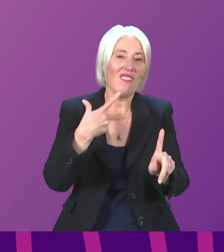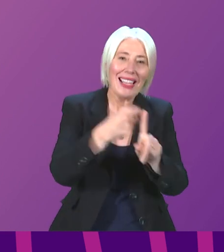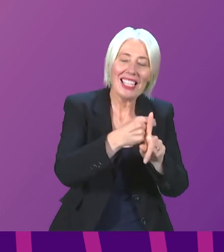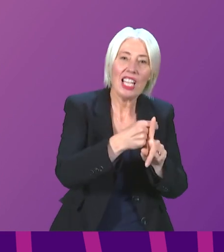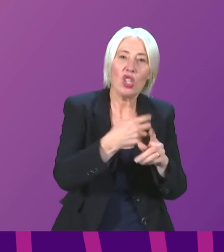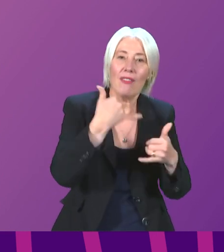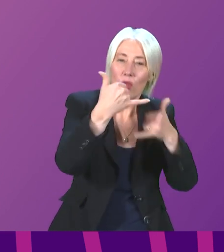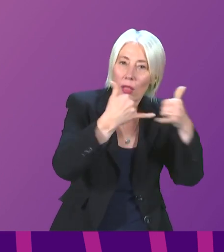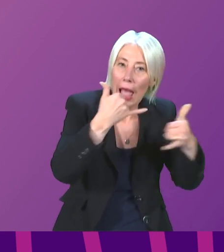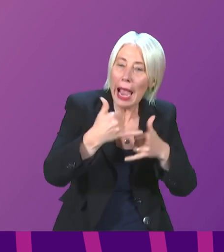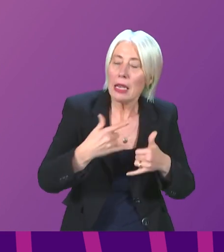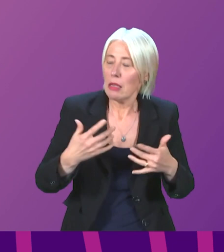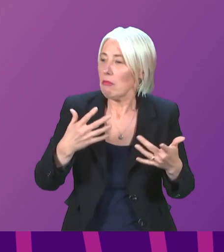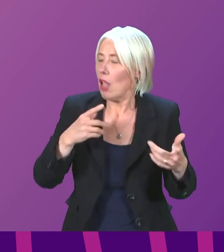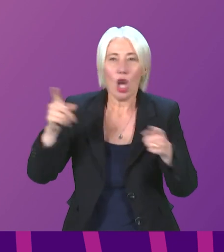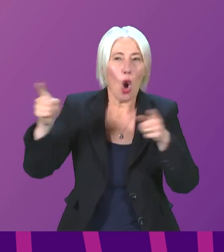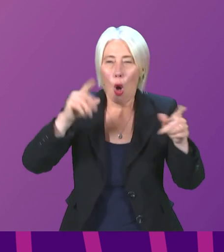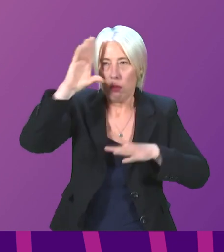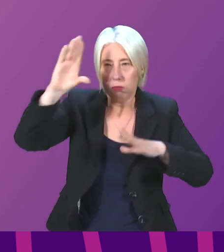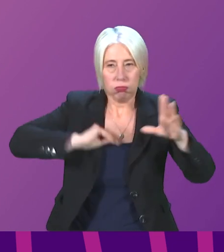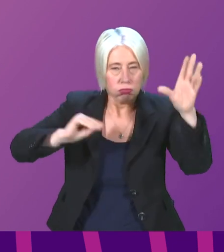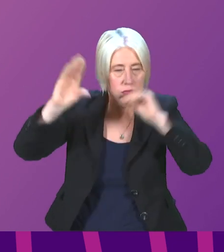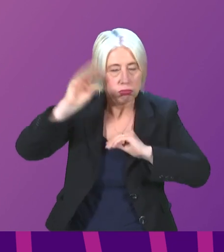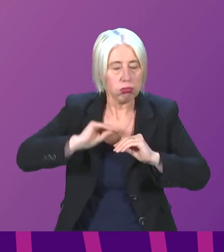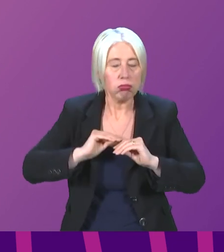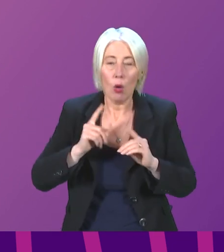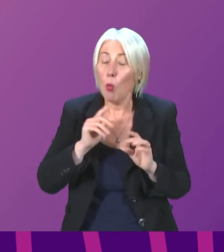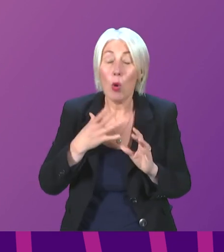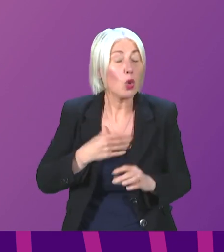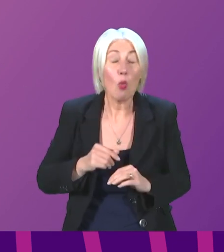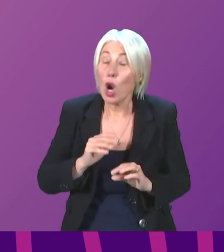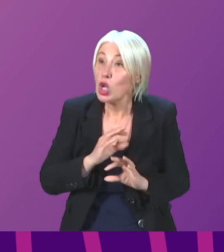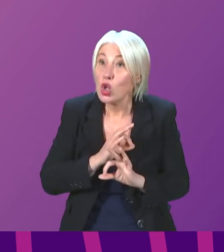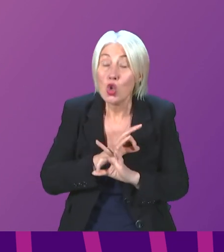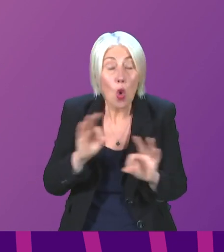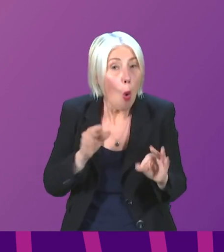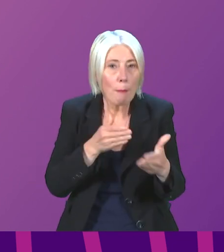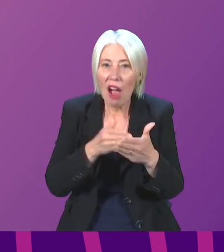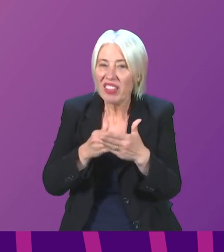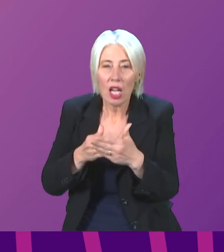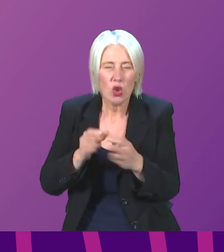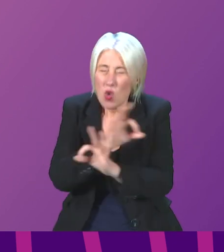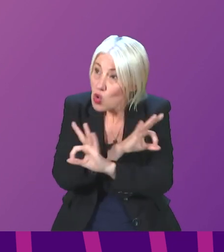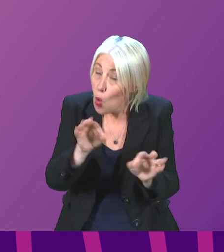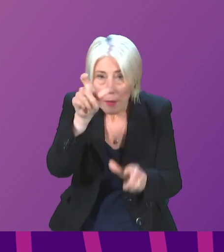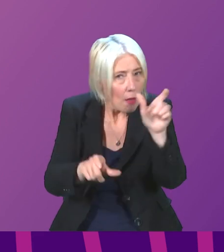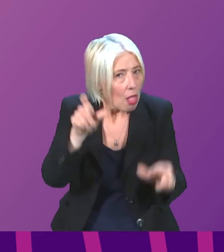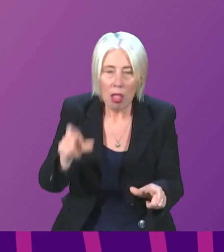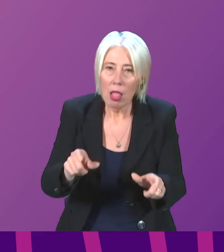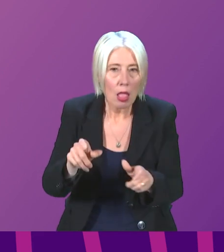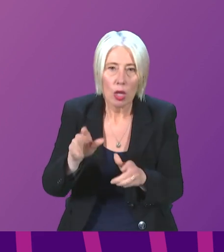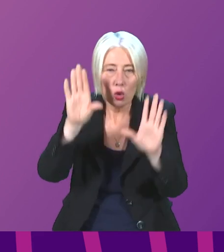national helpline who can direct you to the right place as well, because we want nobody, we want no barriers to anybody coming forward